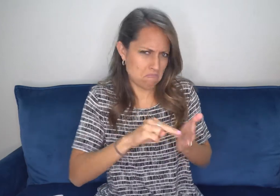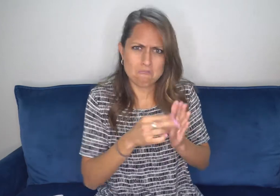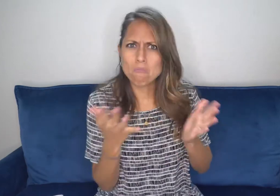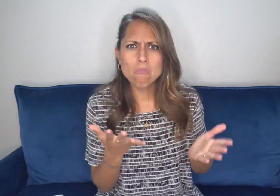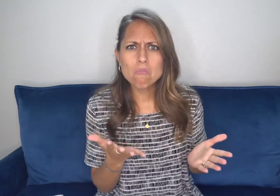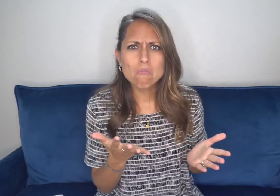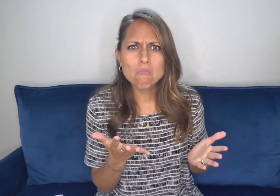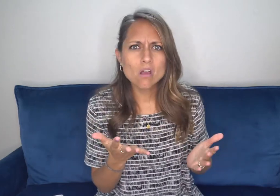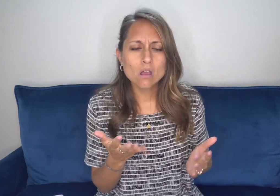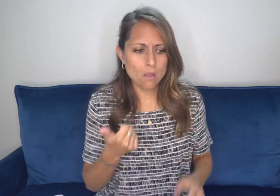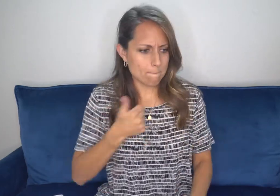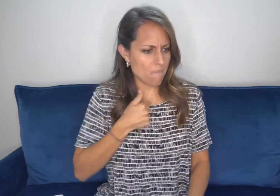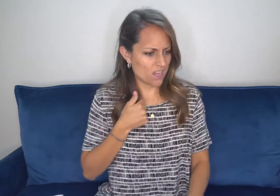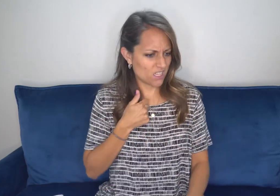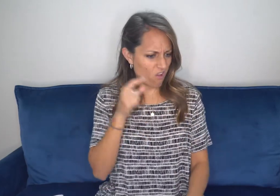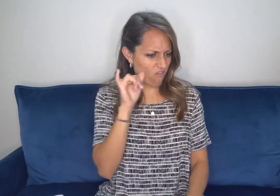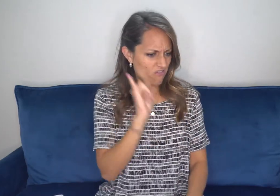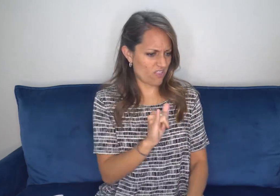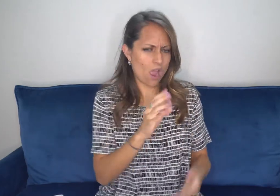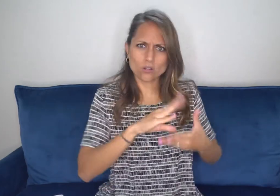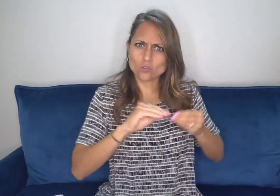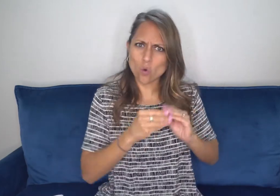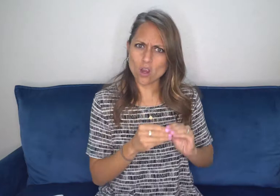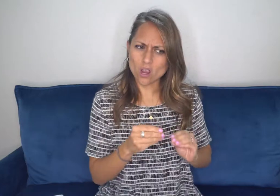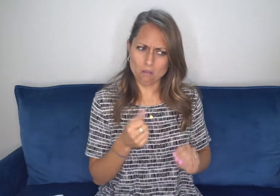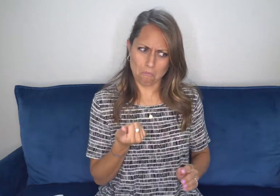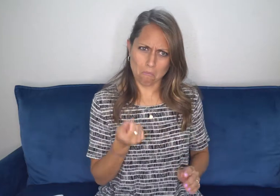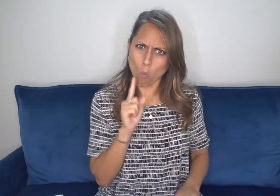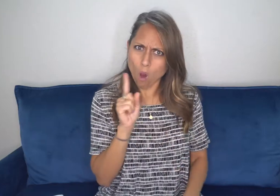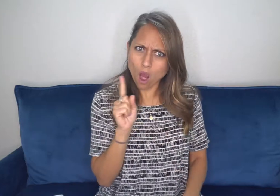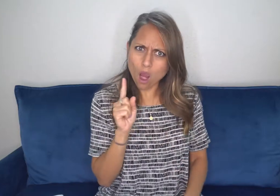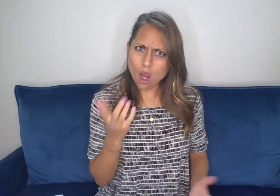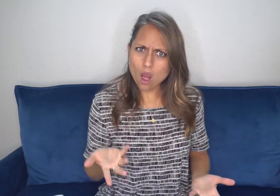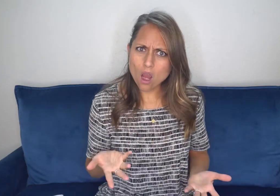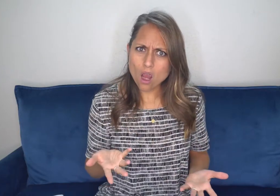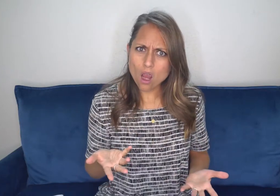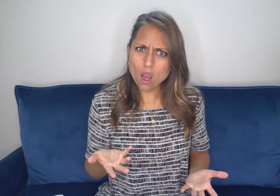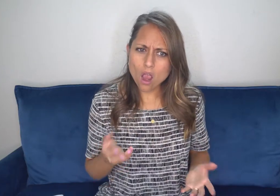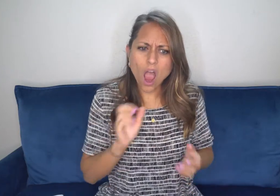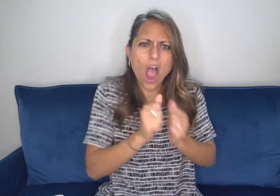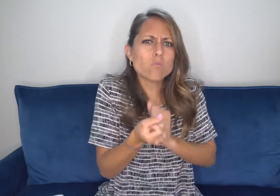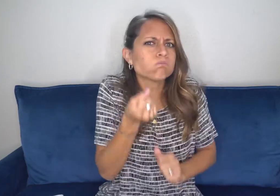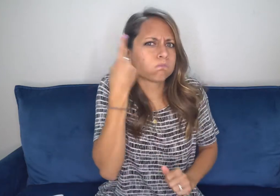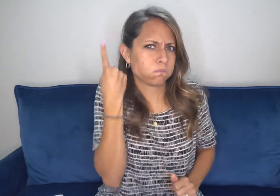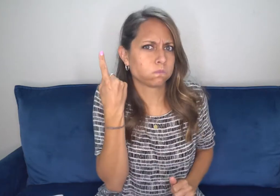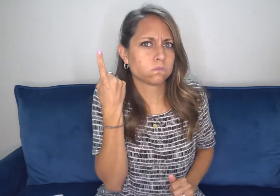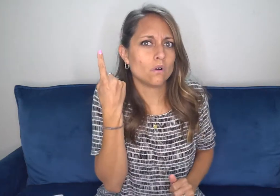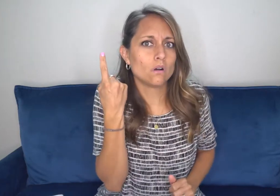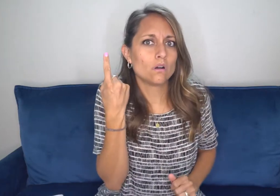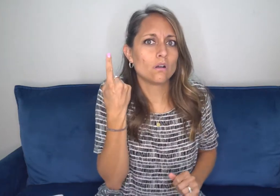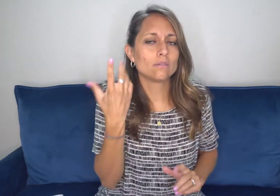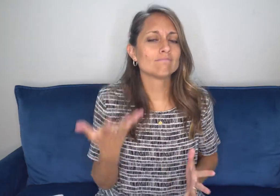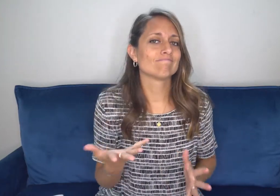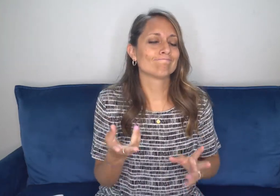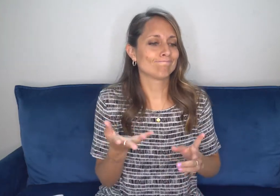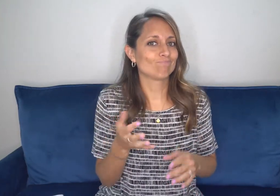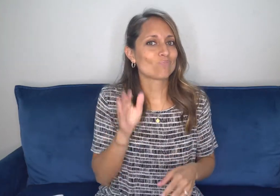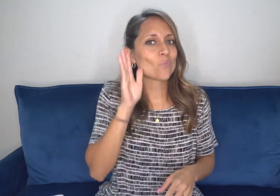What does the righteous people mean? And where am I? Where am I in this story? So we need to think about these things to really understand